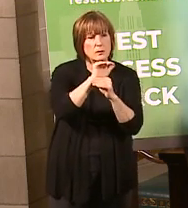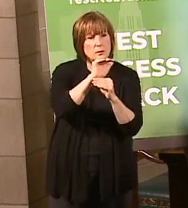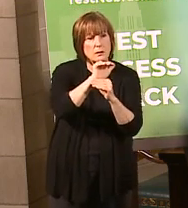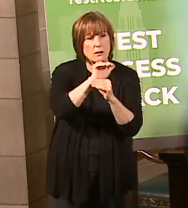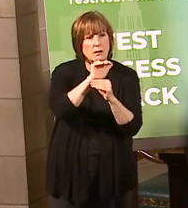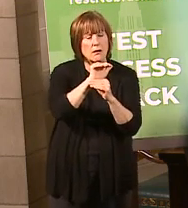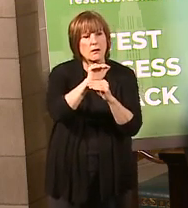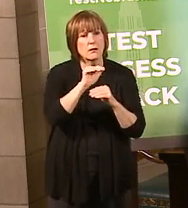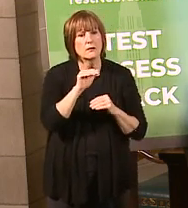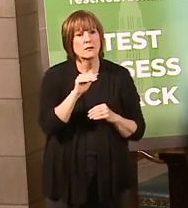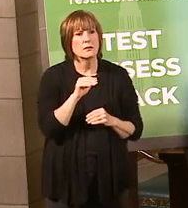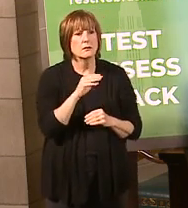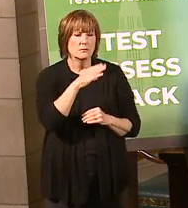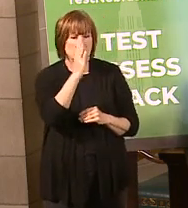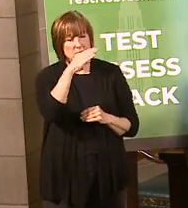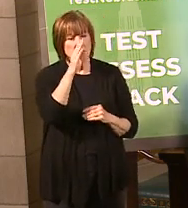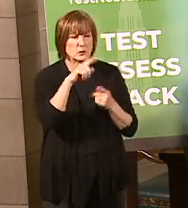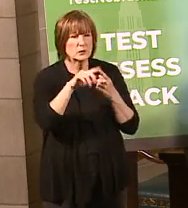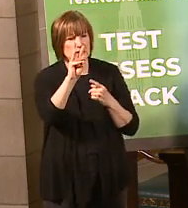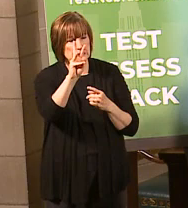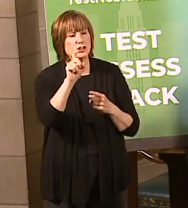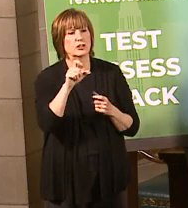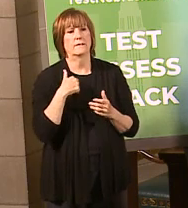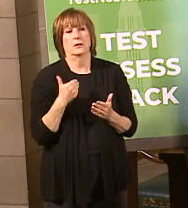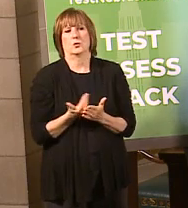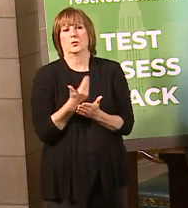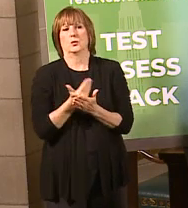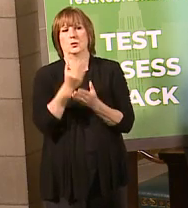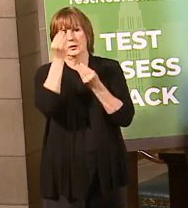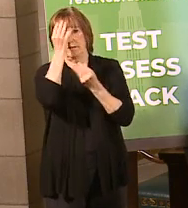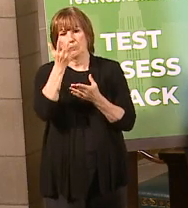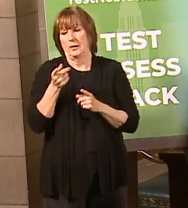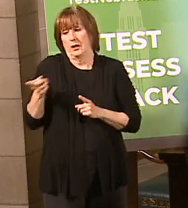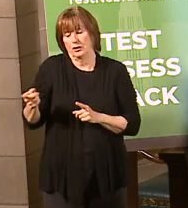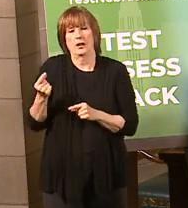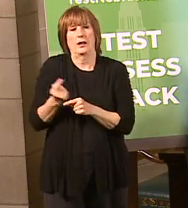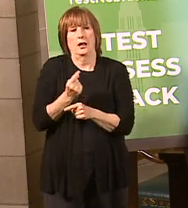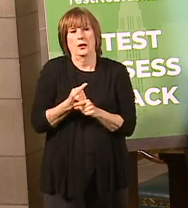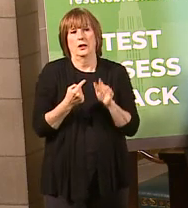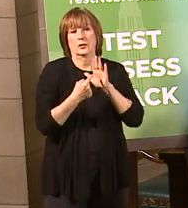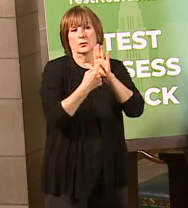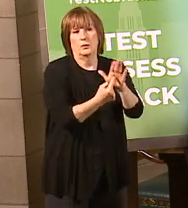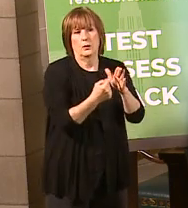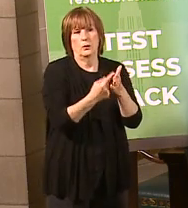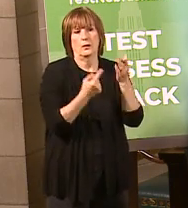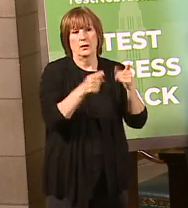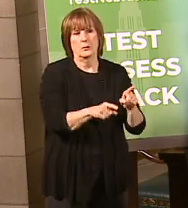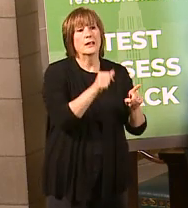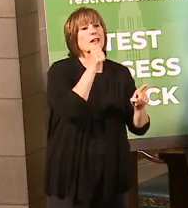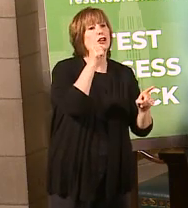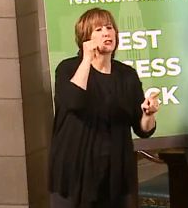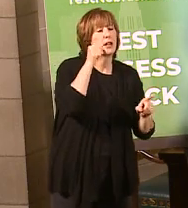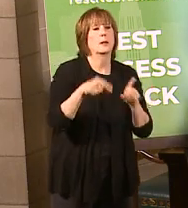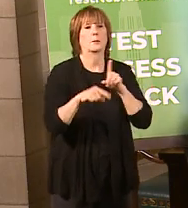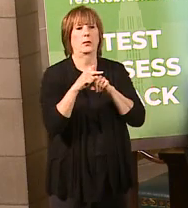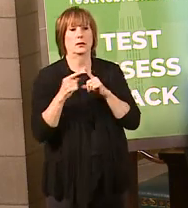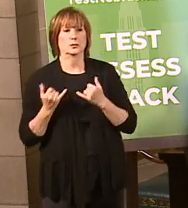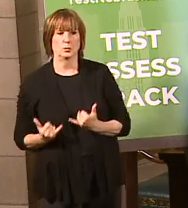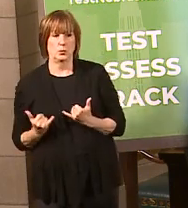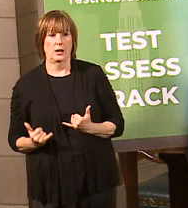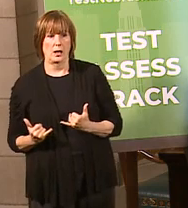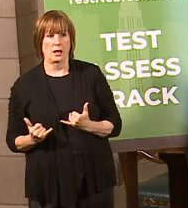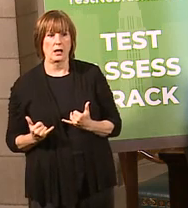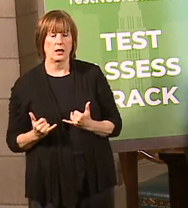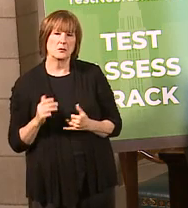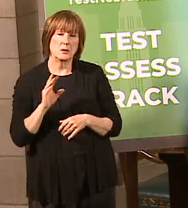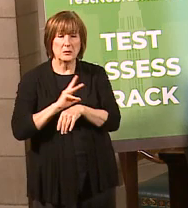between 545 and 6, we should have new updated information that should accurately reflect what happened yesterday, plus today. So we should get back on